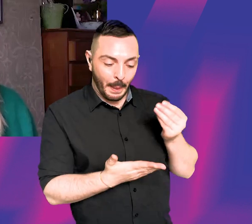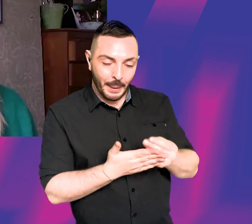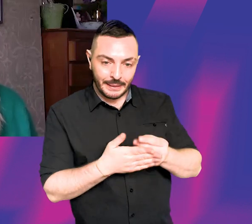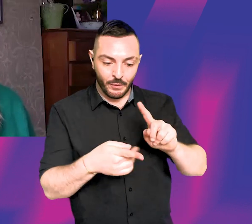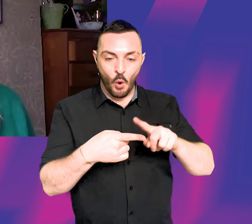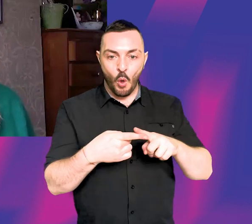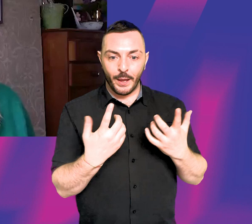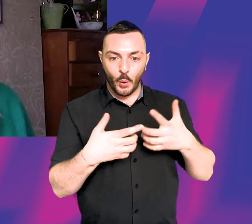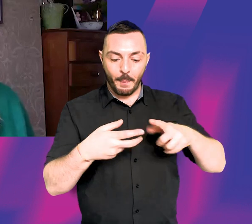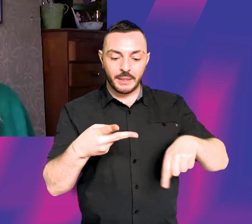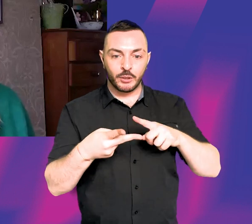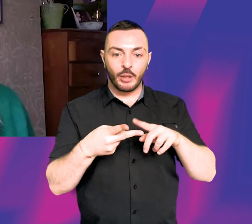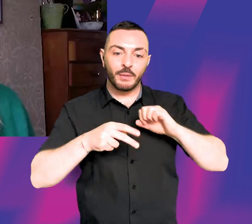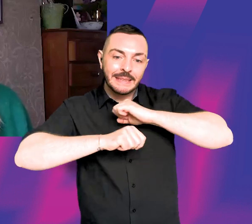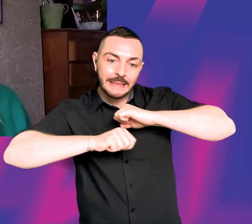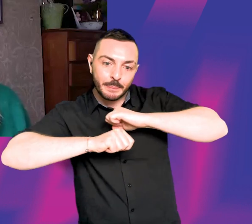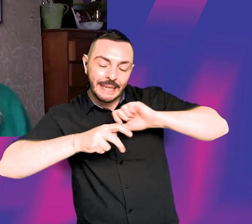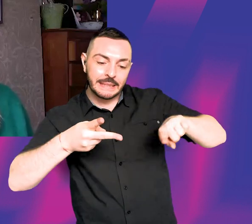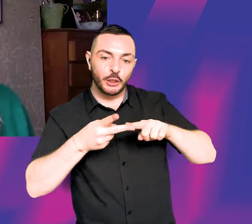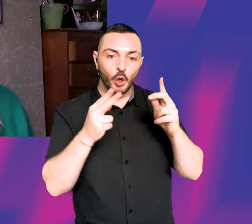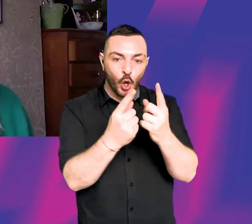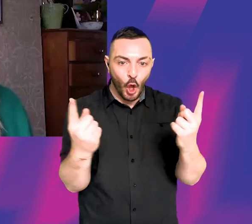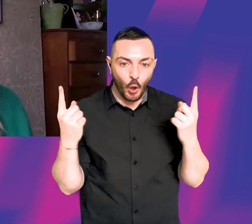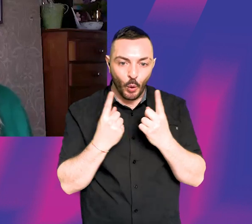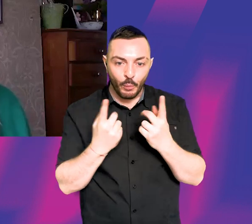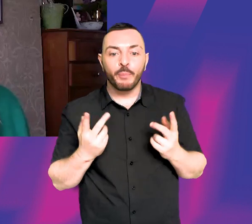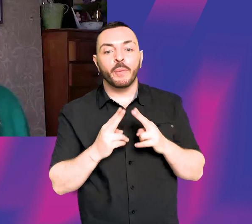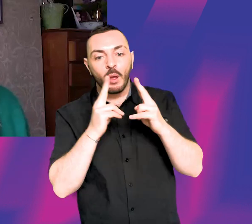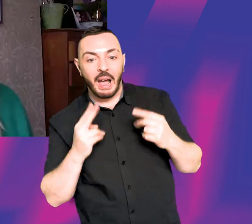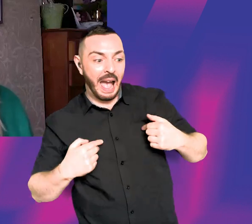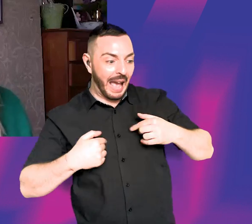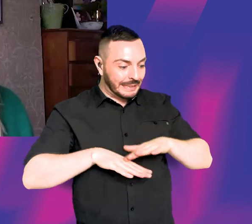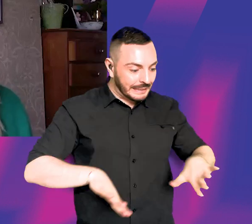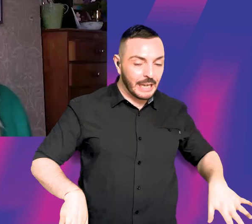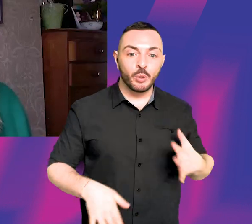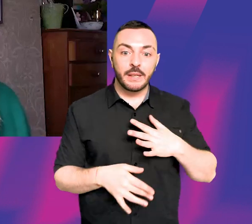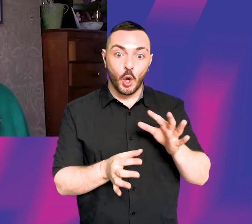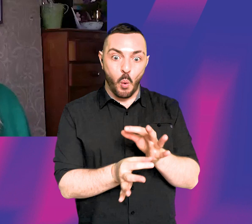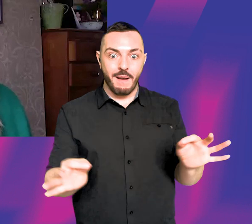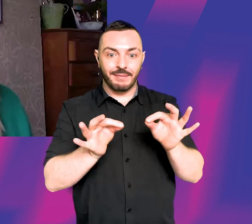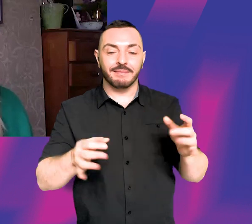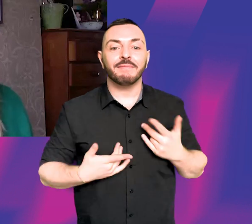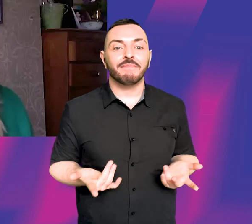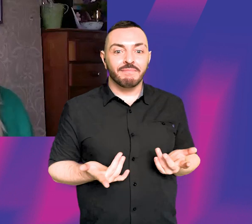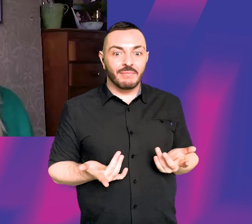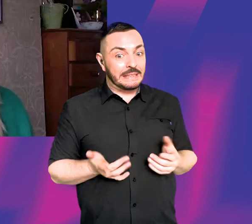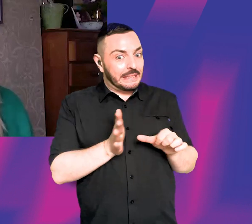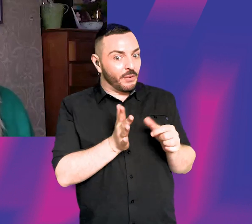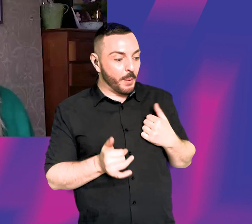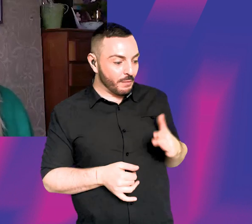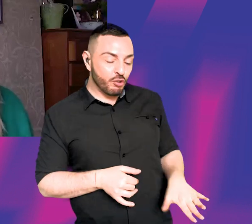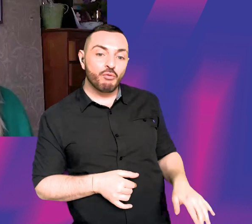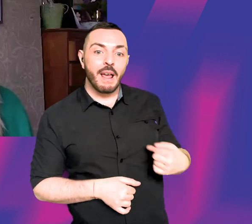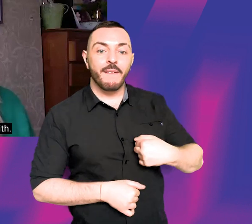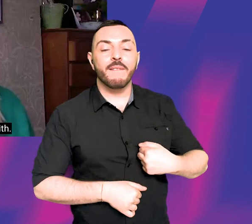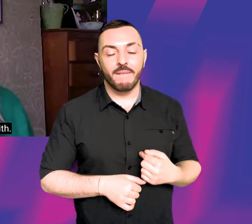do that. You have to have the space in your home to do that. You have to have the quiet, like I've got kids, like the quiet to do that. It's really hard, you